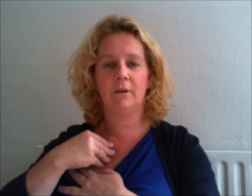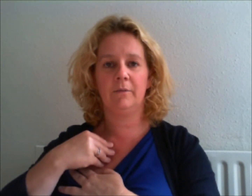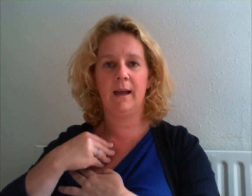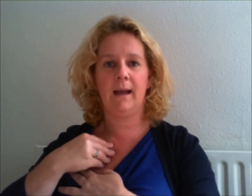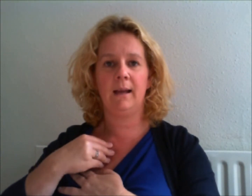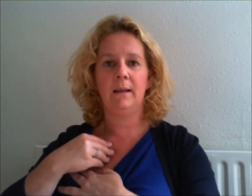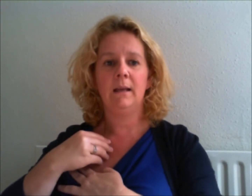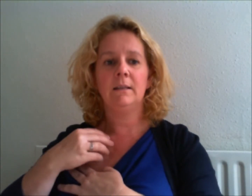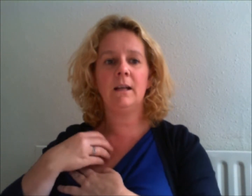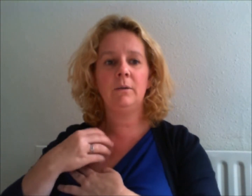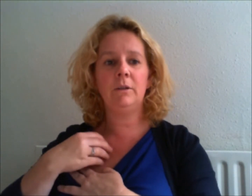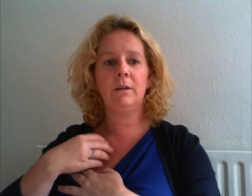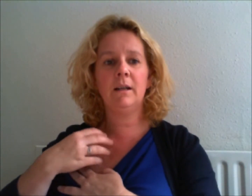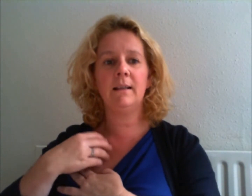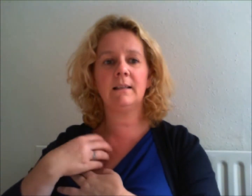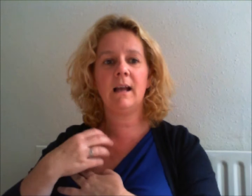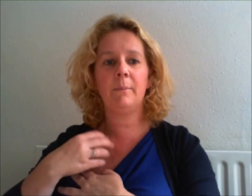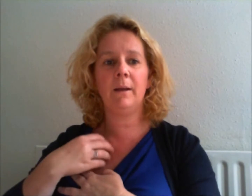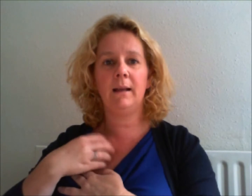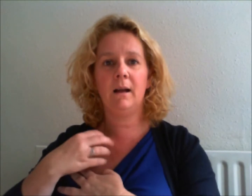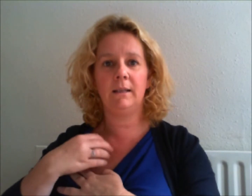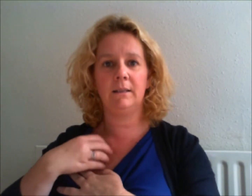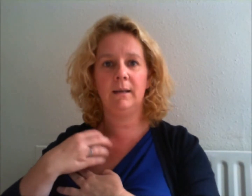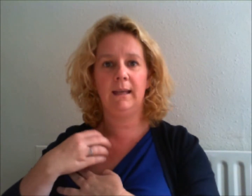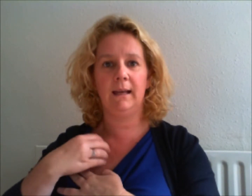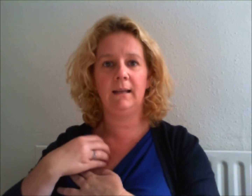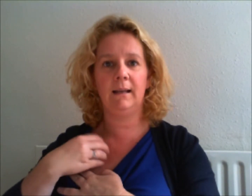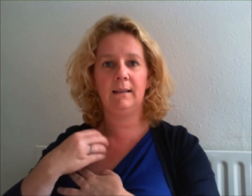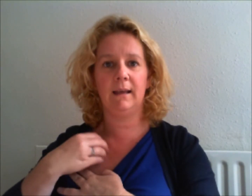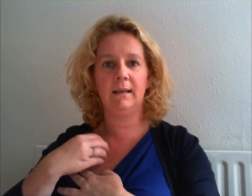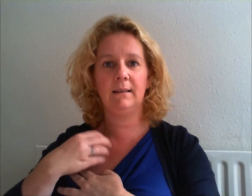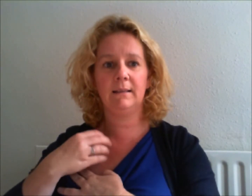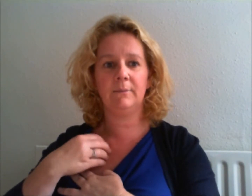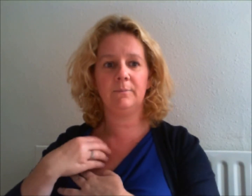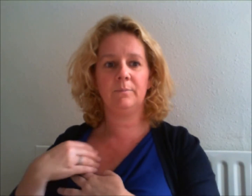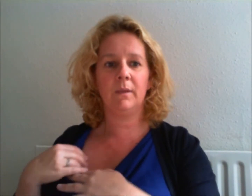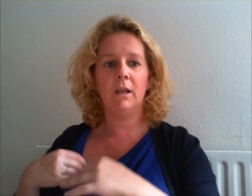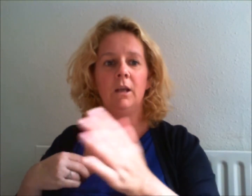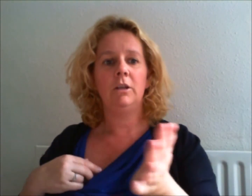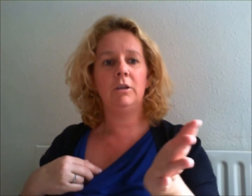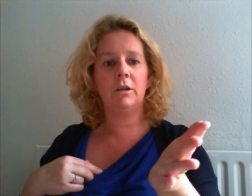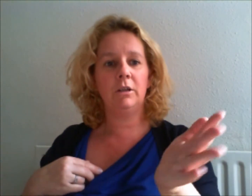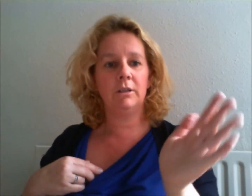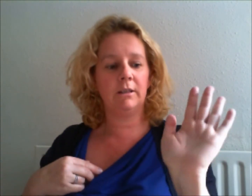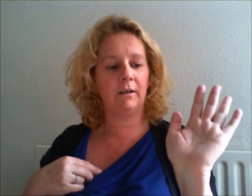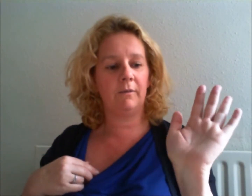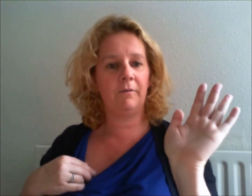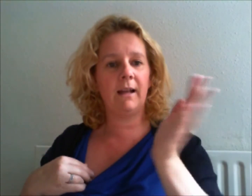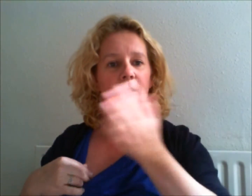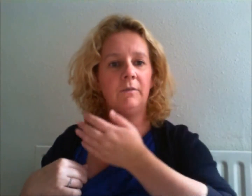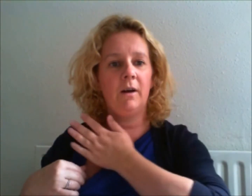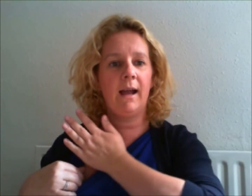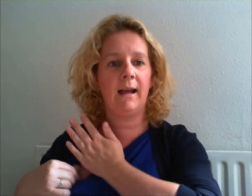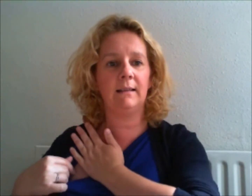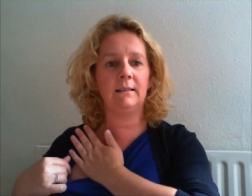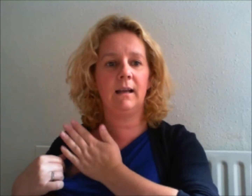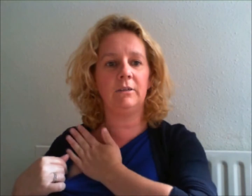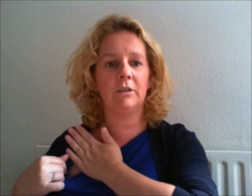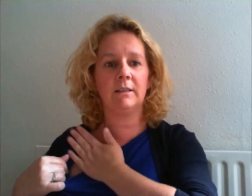soft there. So you can either tap like I do here like this. You can use the flat of your hand and just